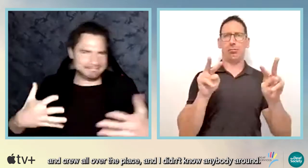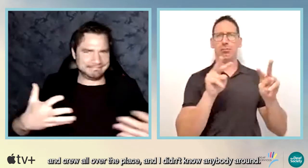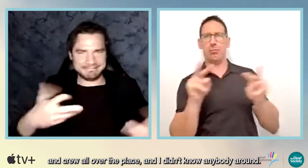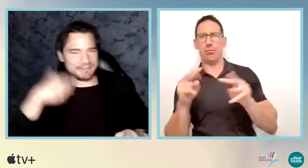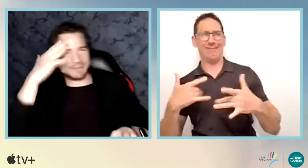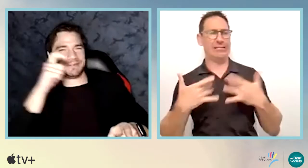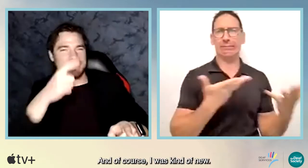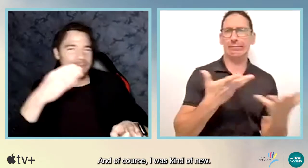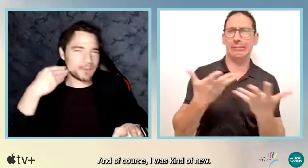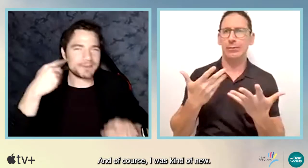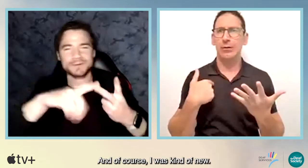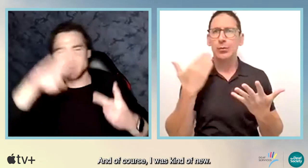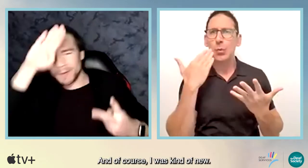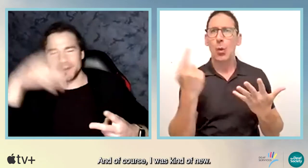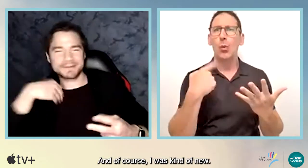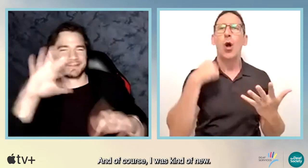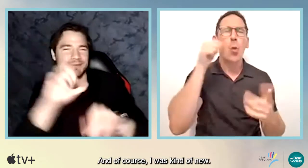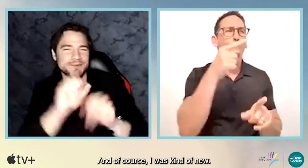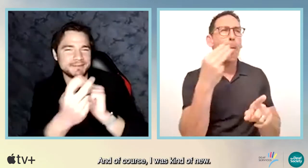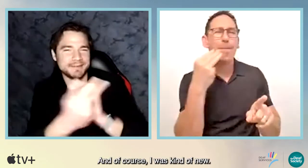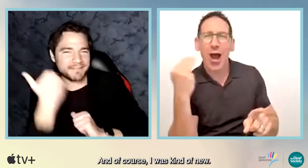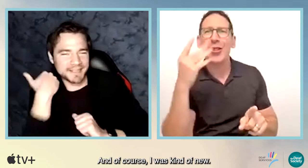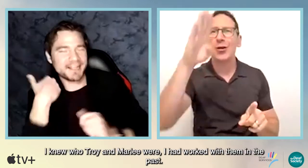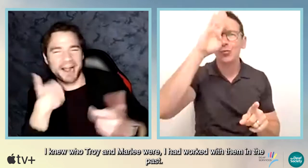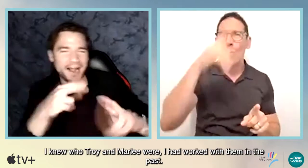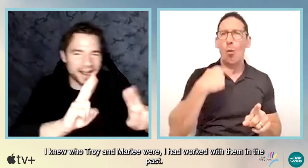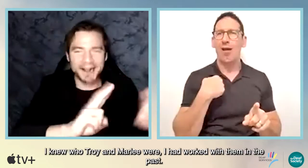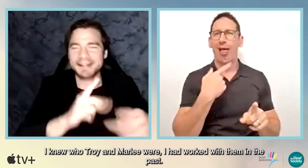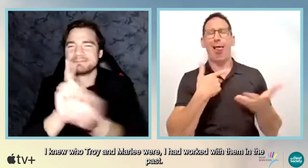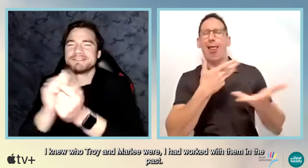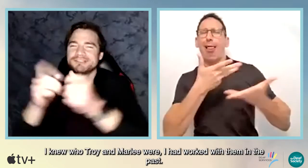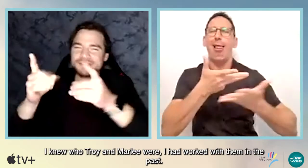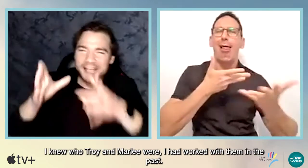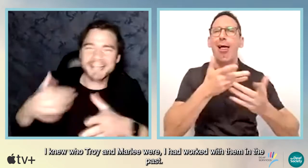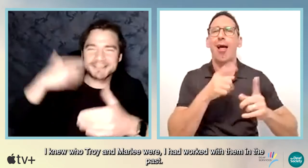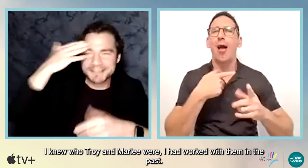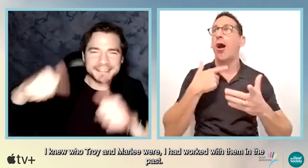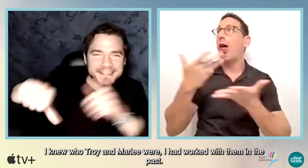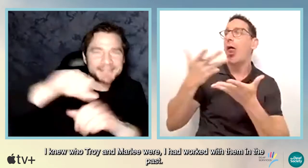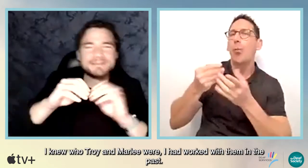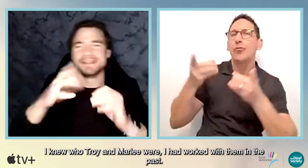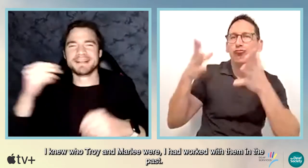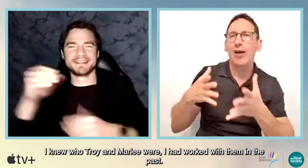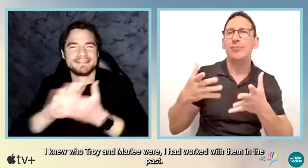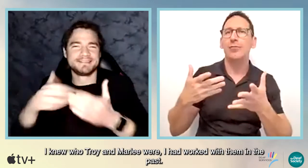anybody around. And of course I was kind of new. I mean, I knew who Troy and Marley were. I had worked with them in the past. So I saw them and said, hello, met the director, Sean,